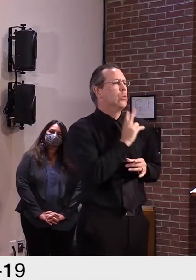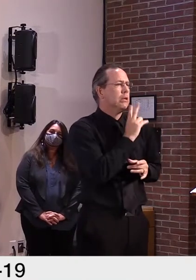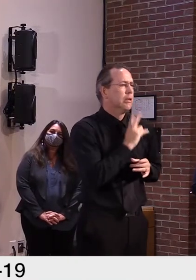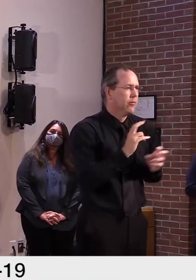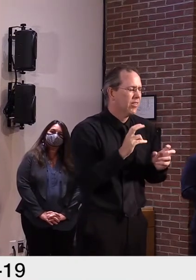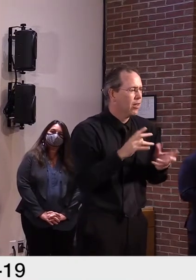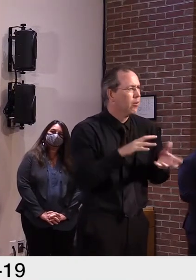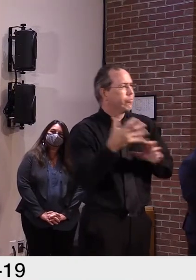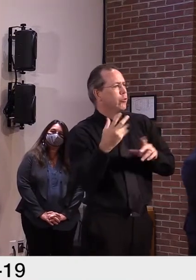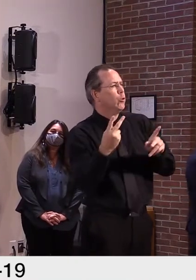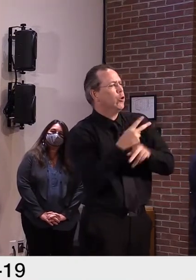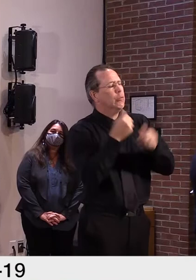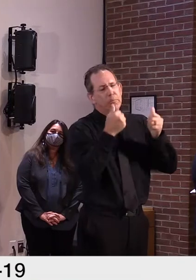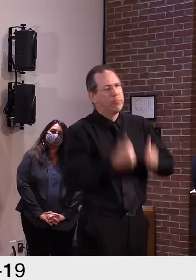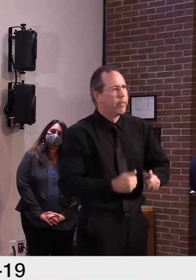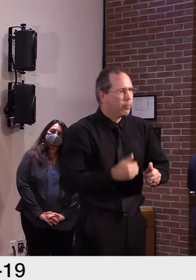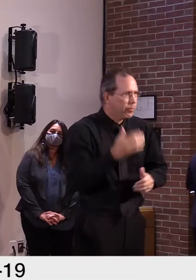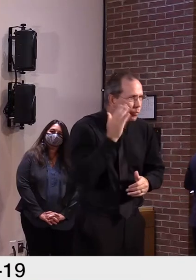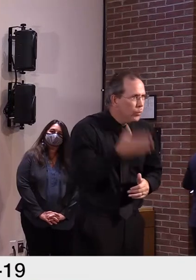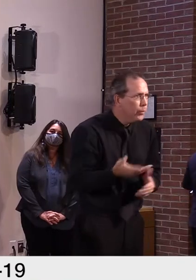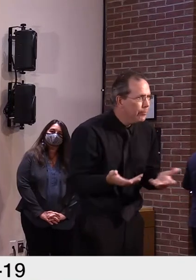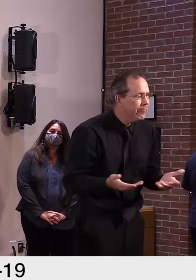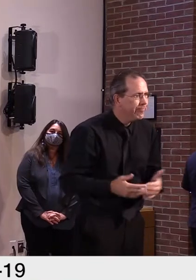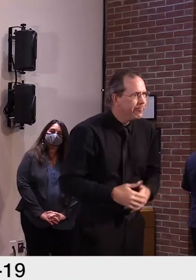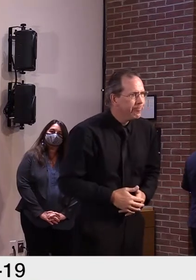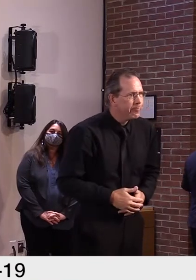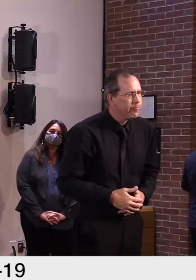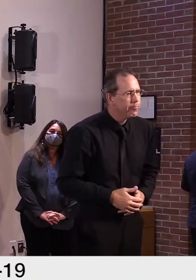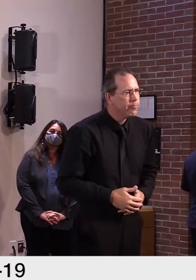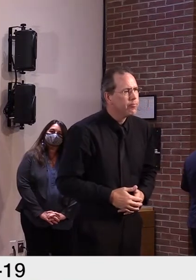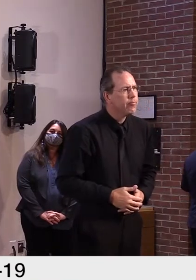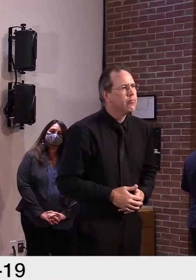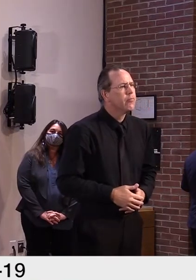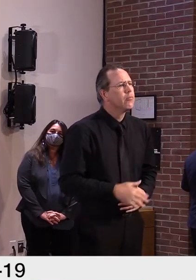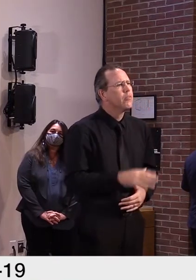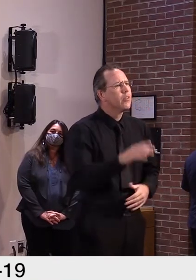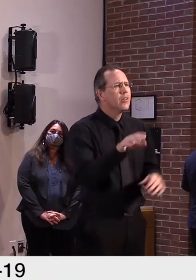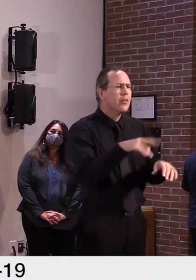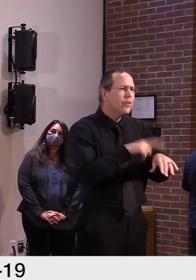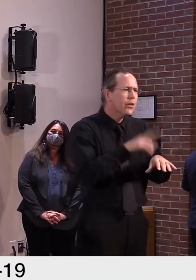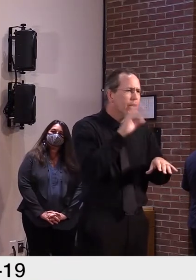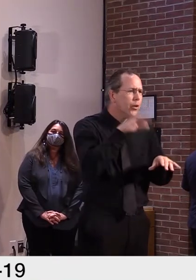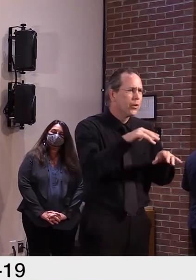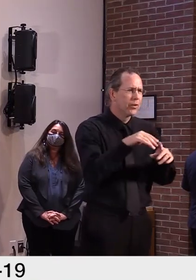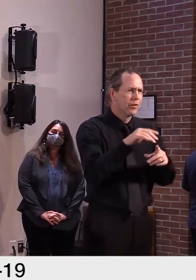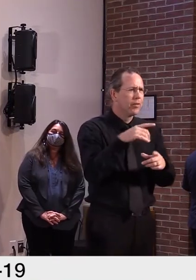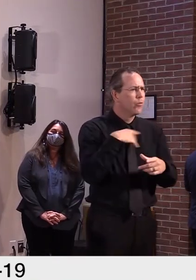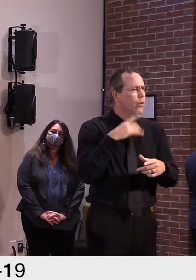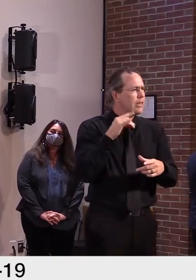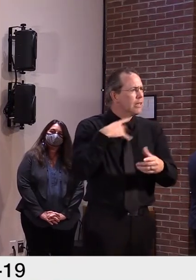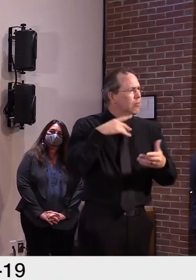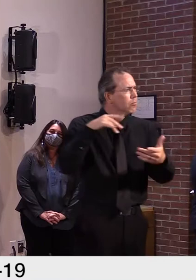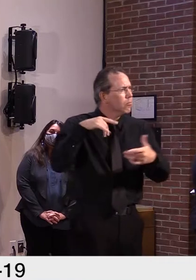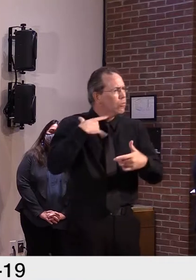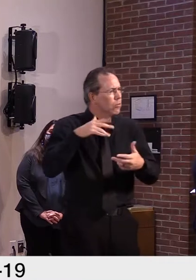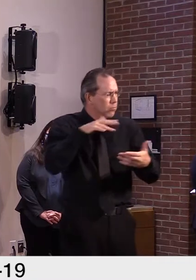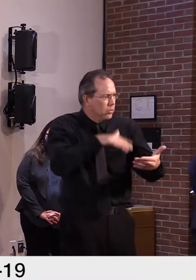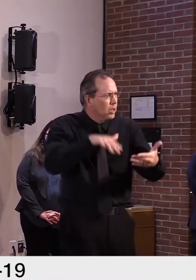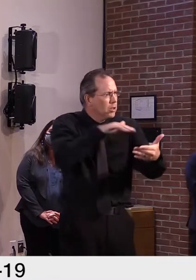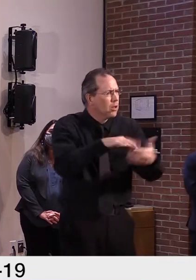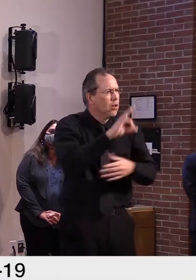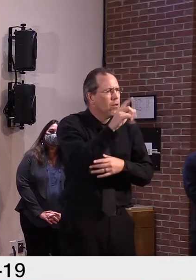Simply put, we know more about the flu than we do about COVID and we already have a vaccine to prevent it.